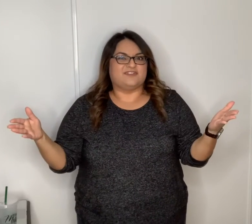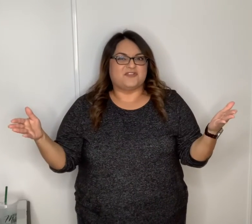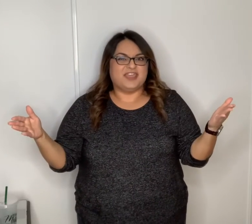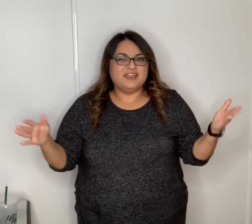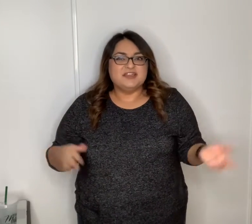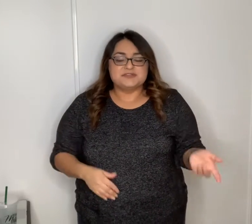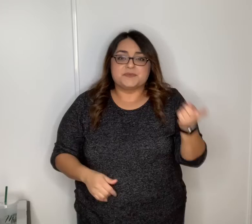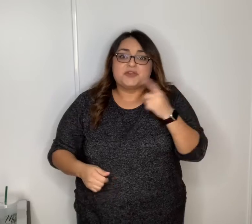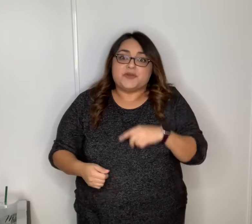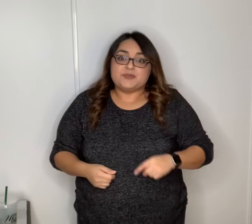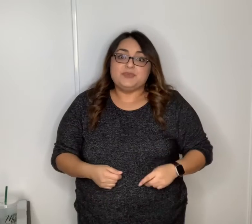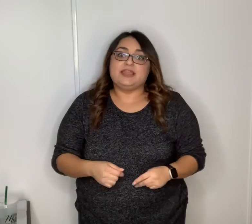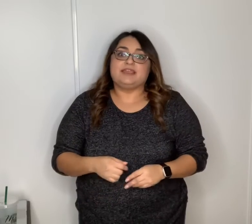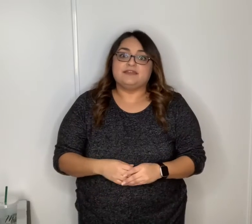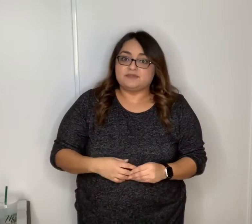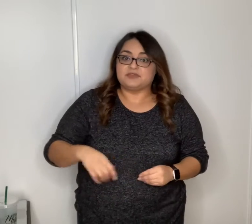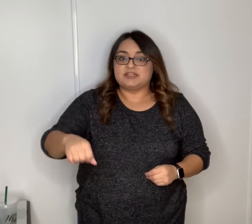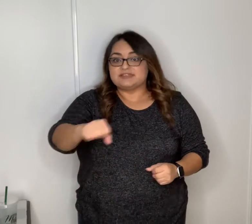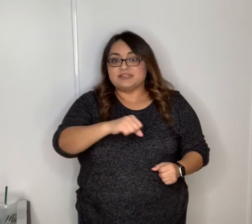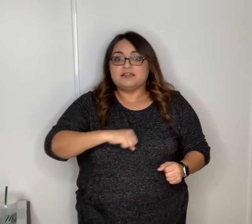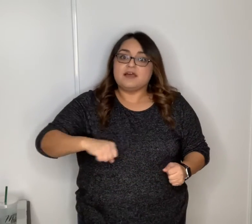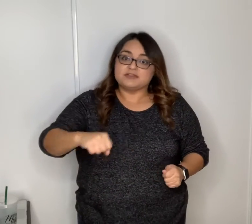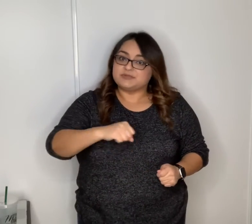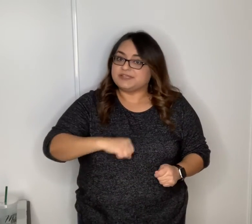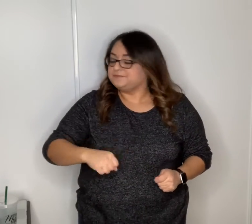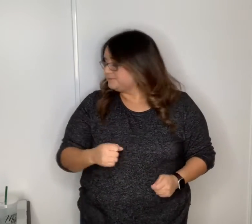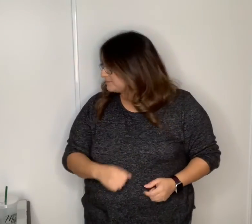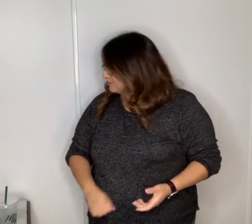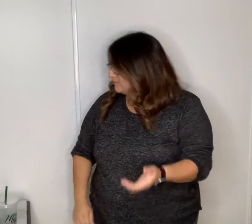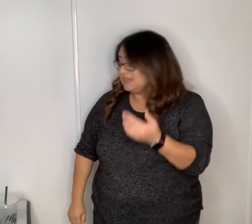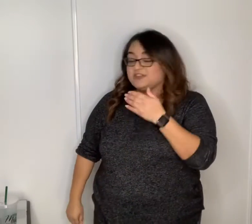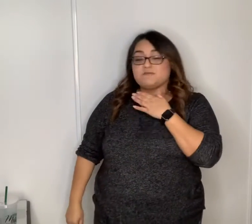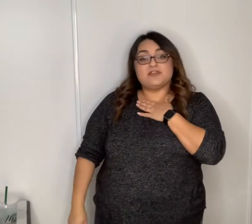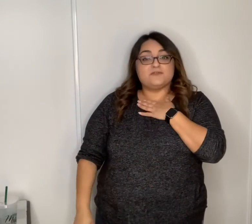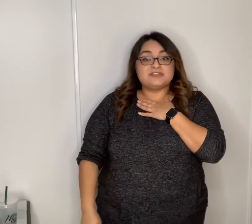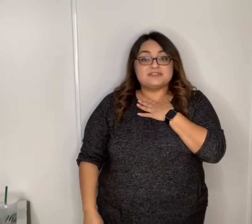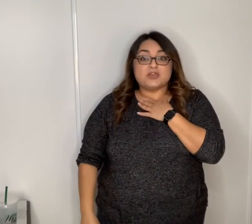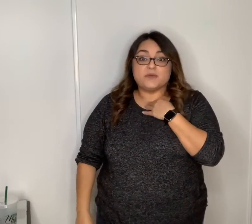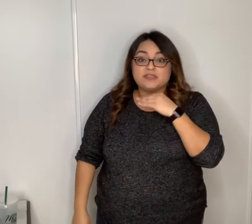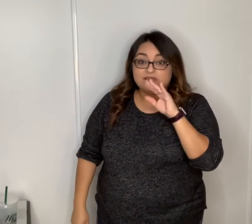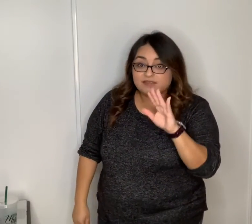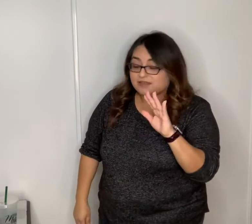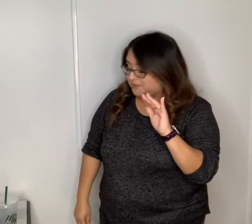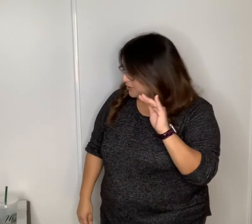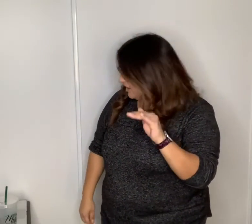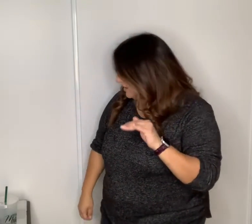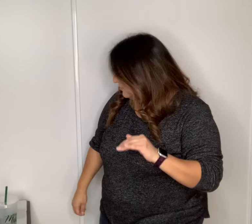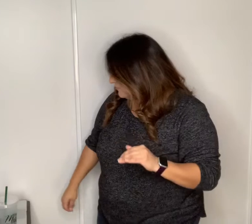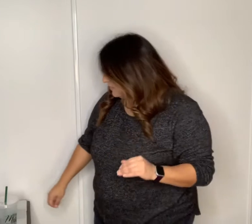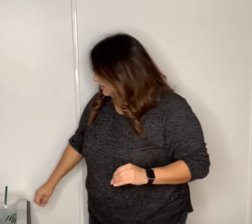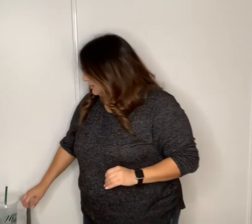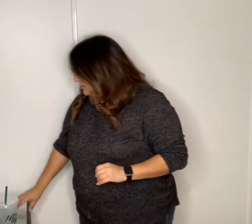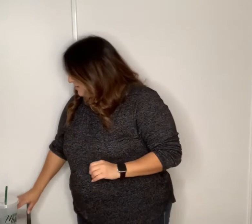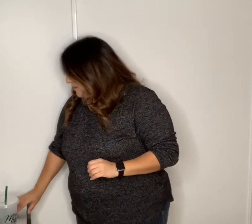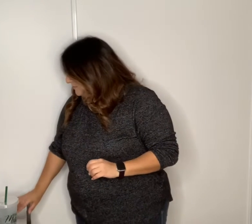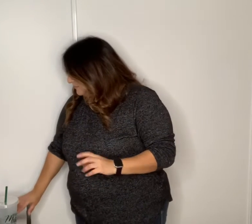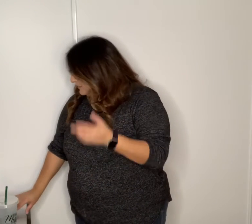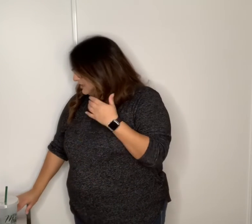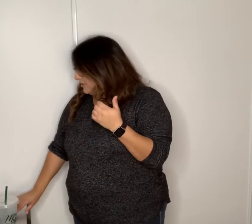okay so i'm gonna go ahead and play it and we're gonna sing along to it if my voice is going i'm trying to get over um clearing